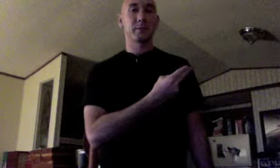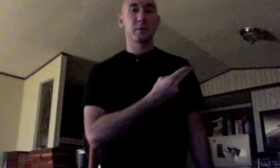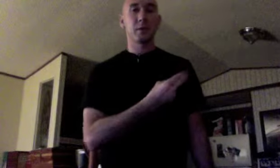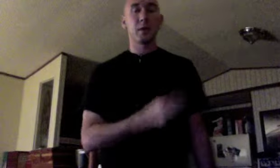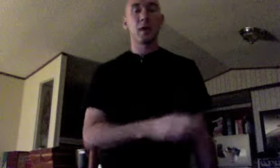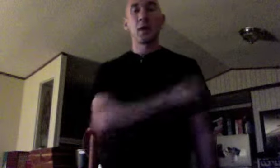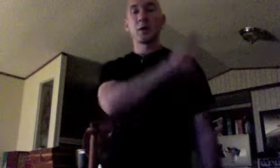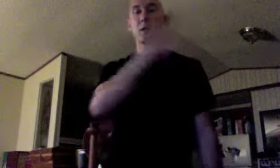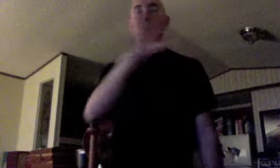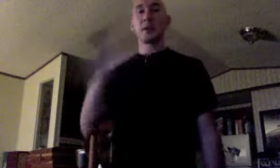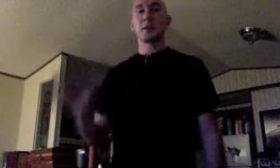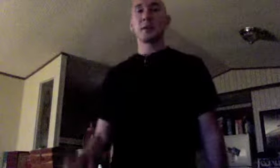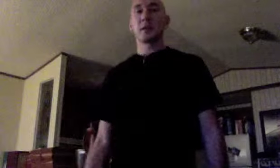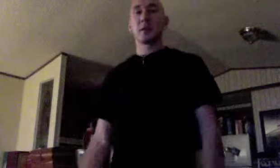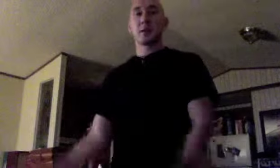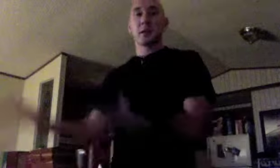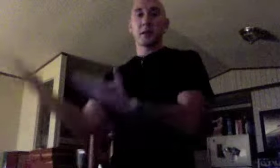Christ is come.